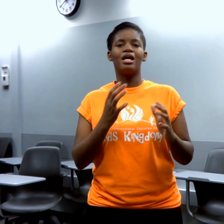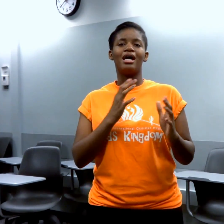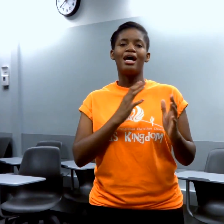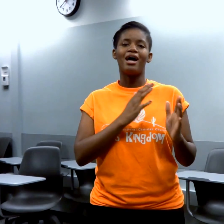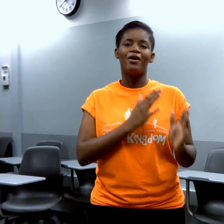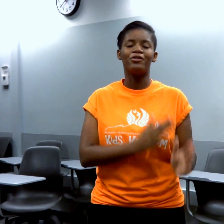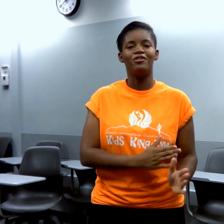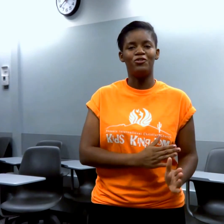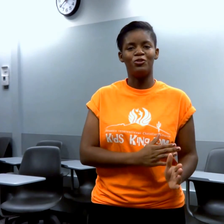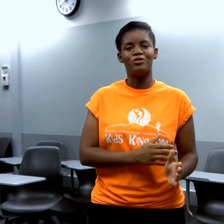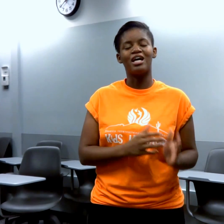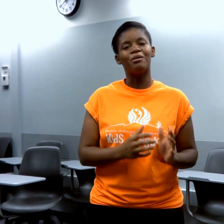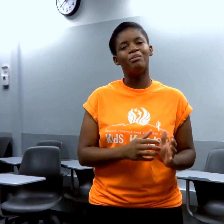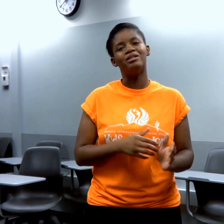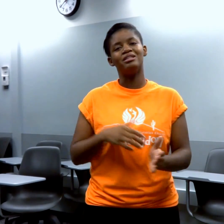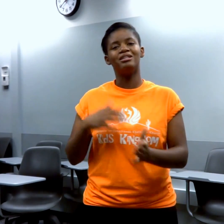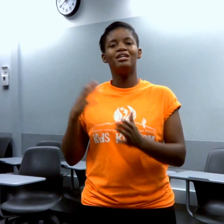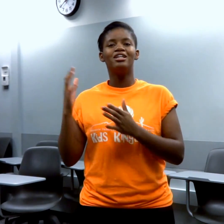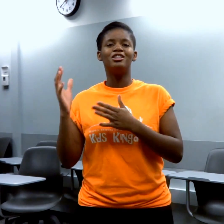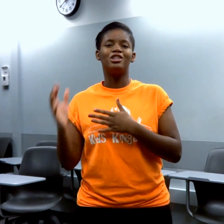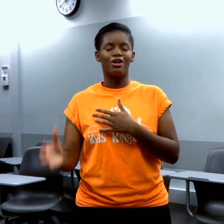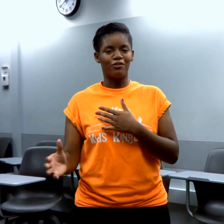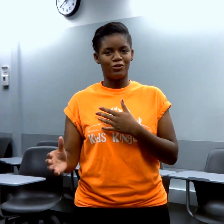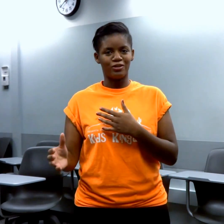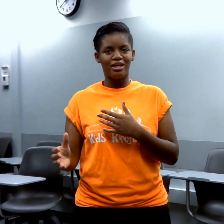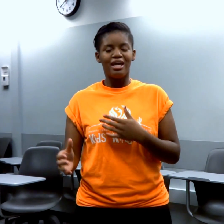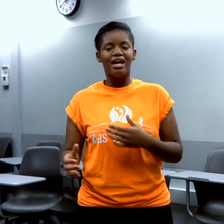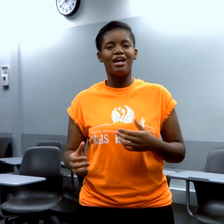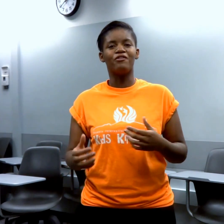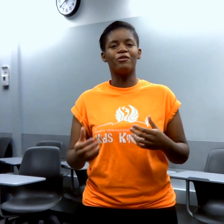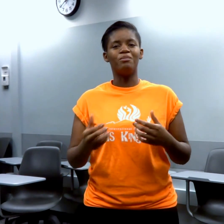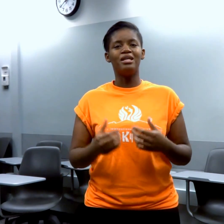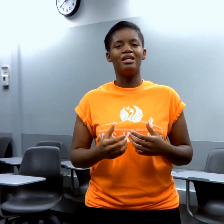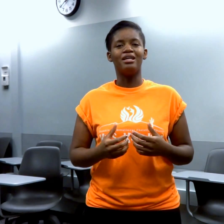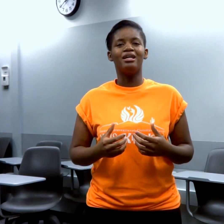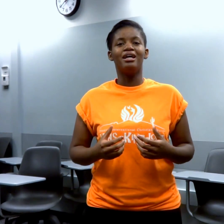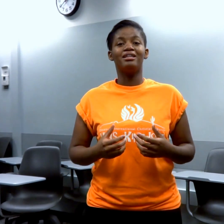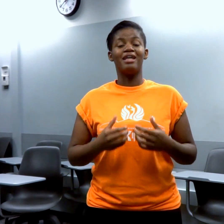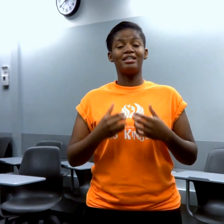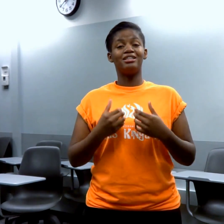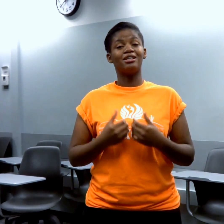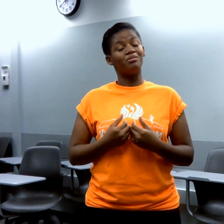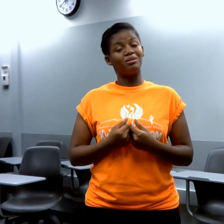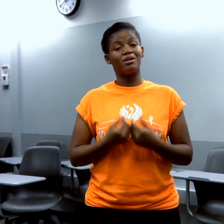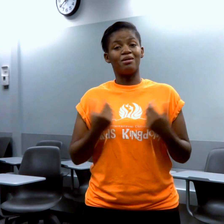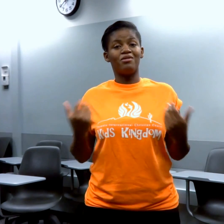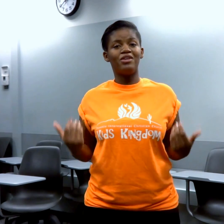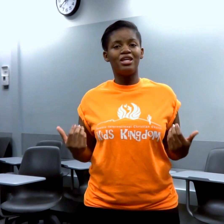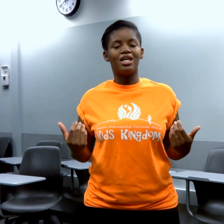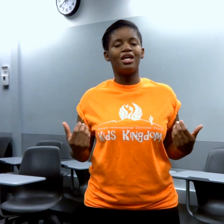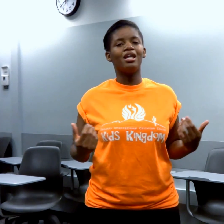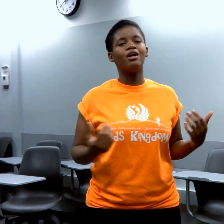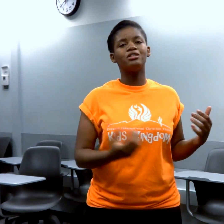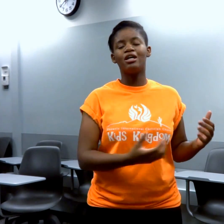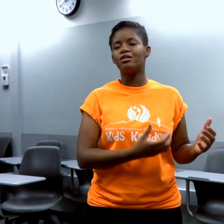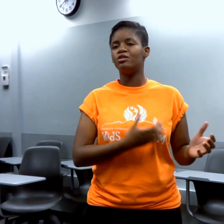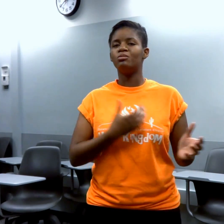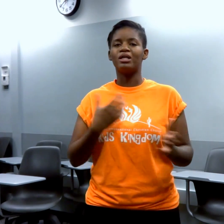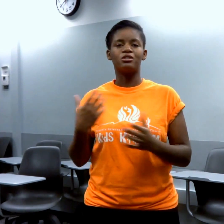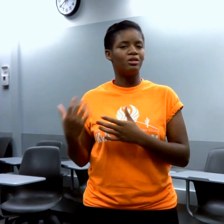healthy food, not abundant junk food. And for me, that took me becoming vegan. And I'll tell you my story